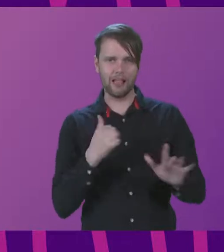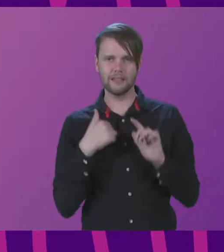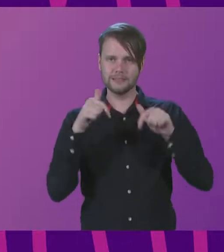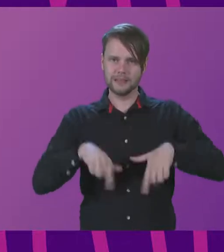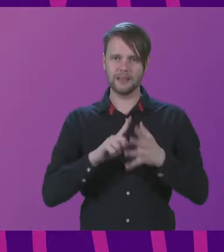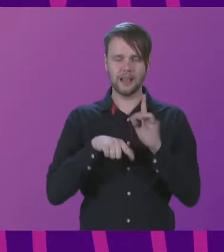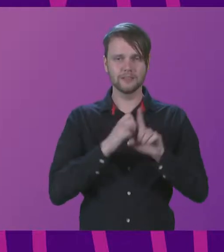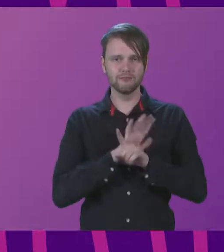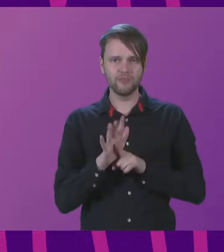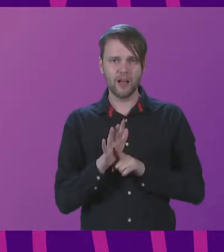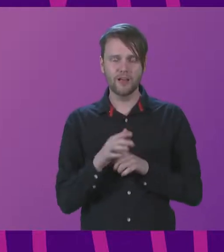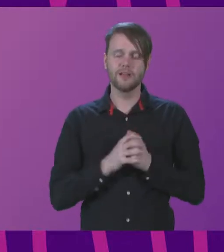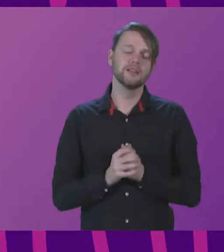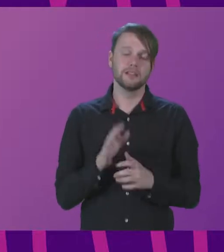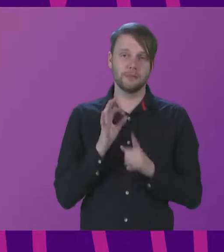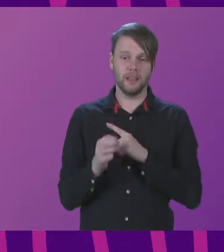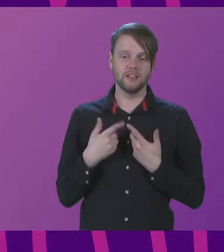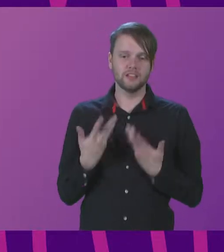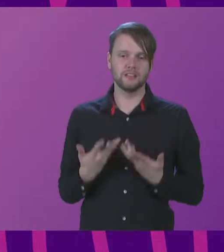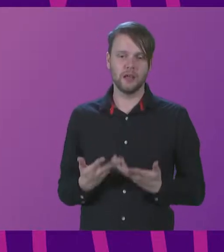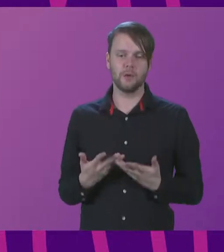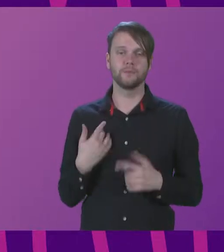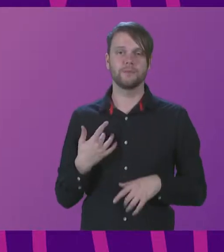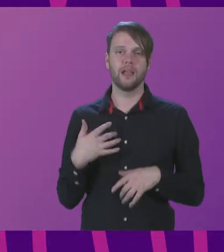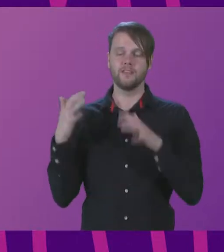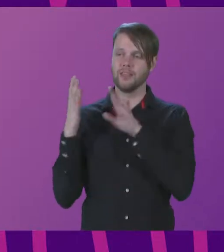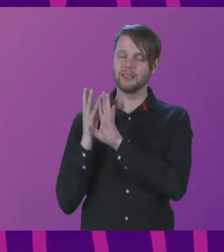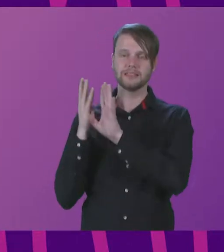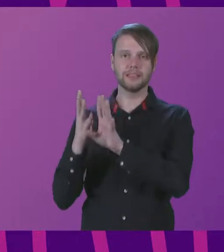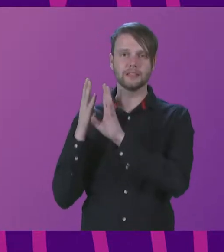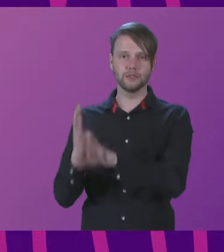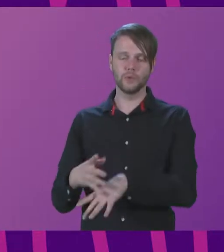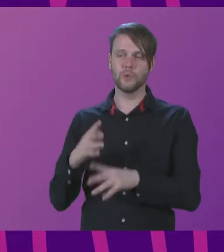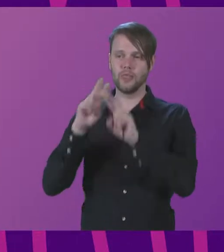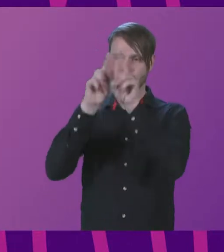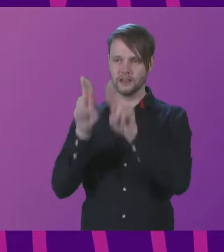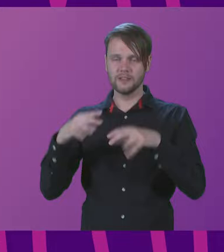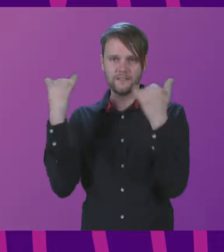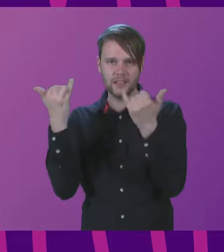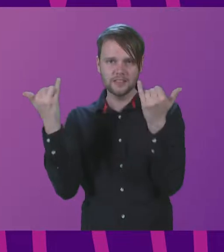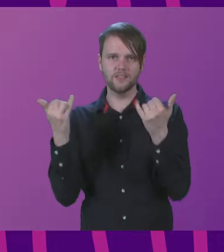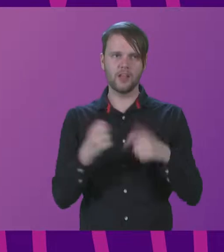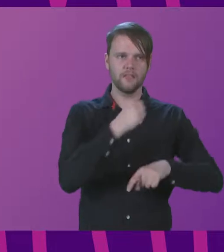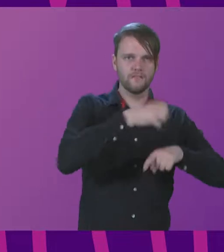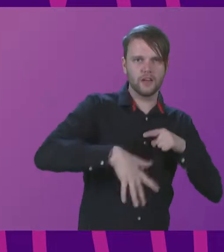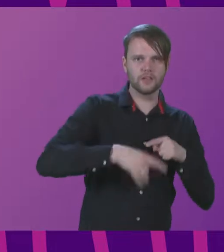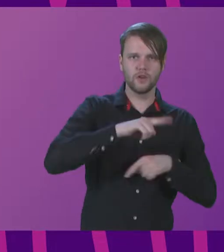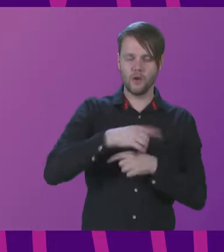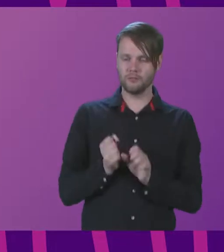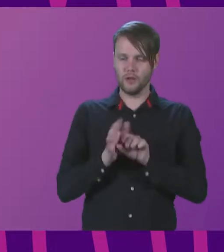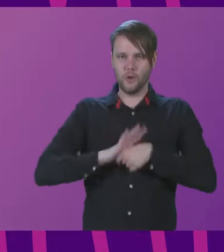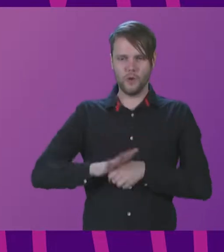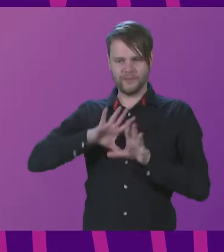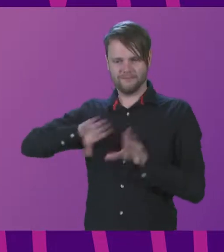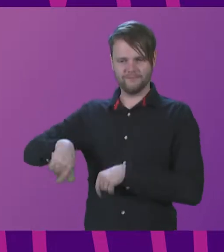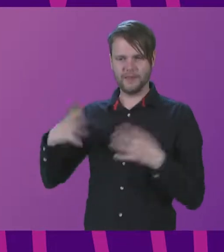here in Edinburgh, especially at the moment. The tattoo, the Edinburgh International Festival and the fringe have all bounced back from the pandemic